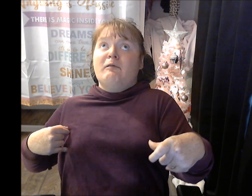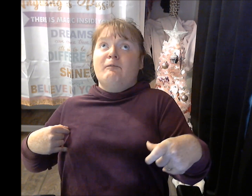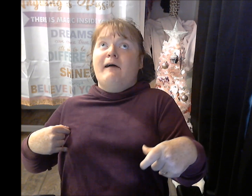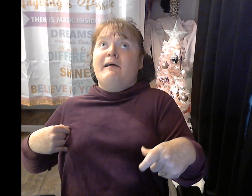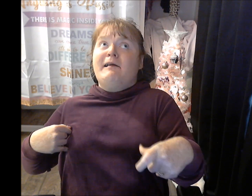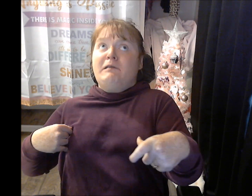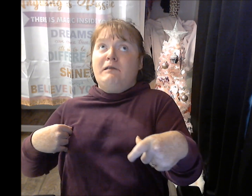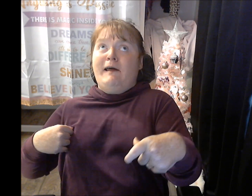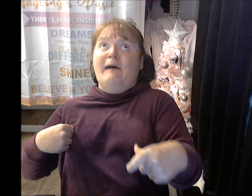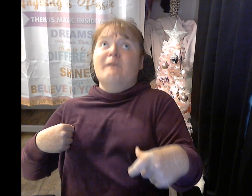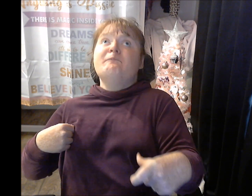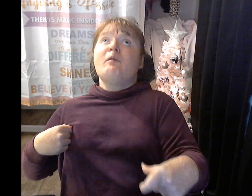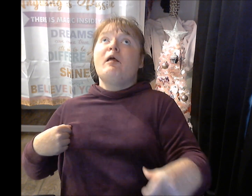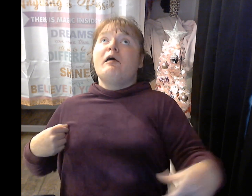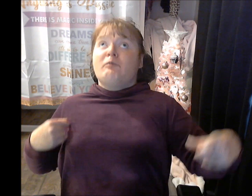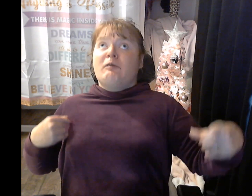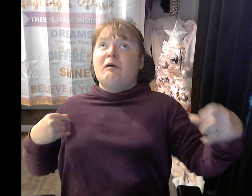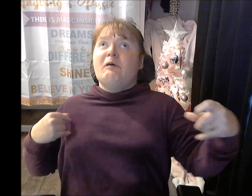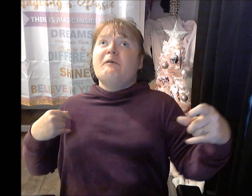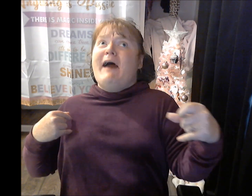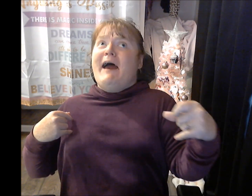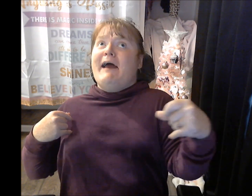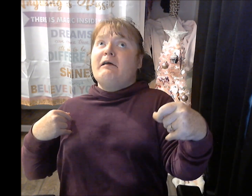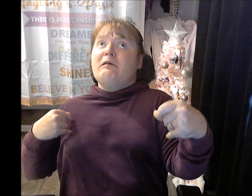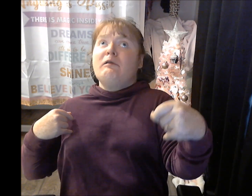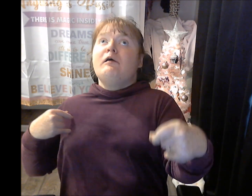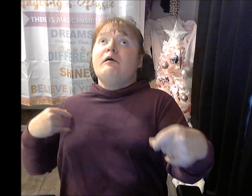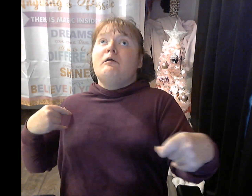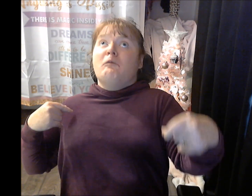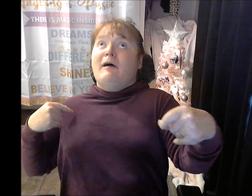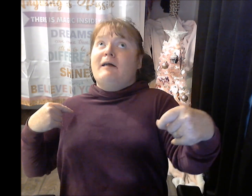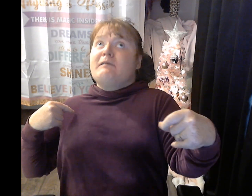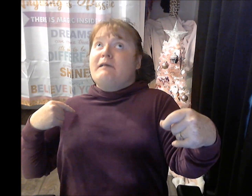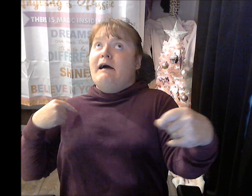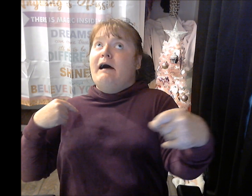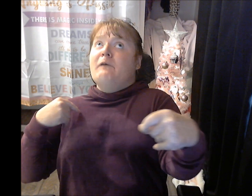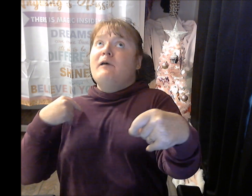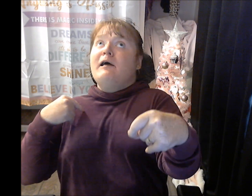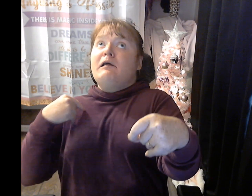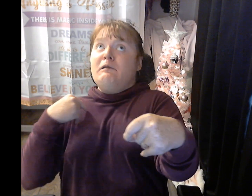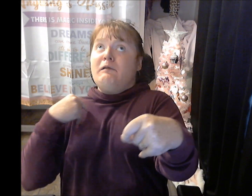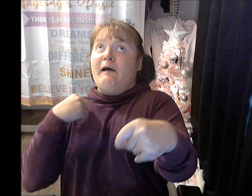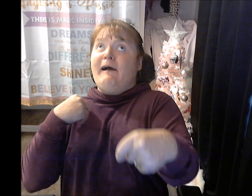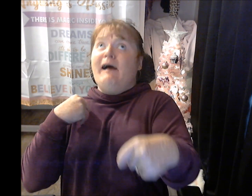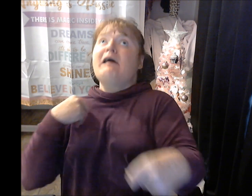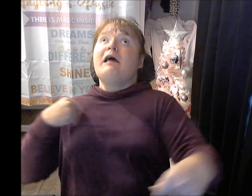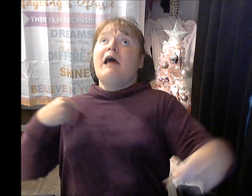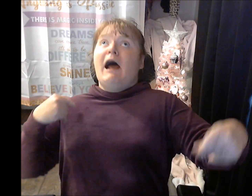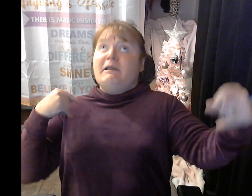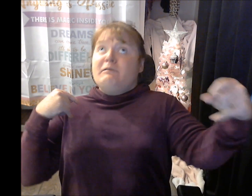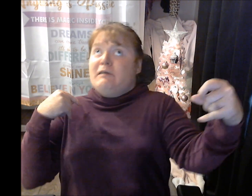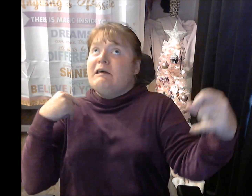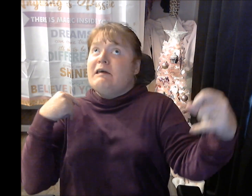jam, two eggs, one cup sugar, a teaspoon